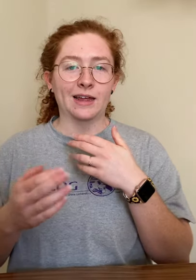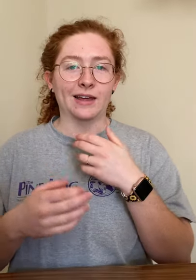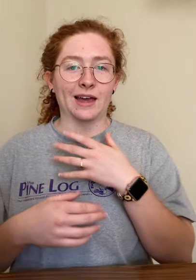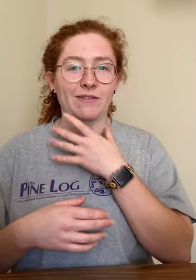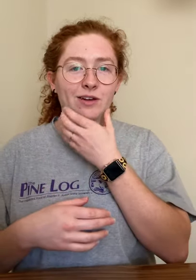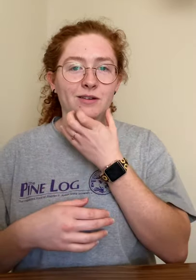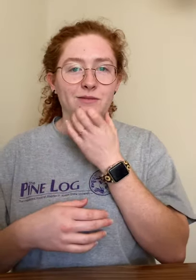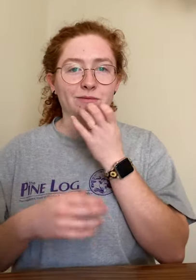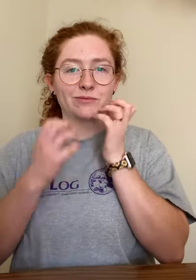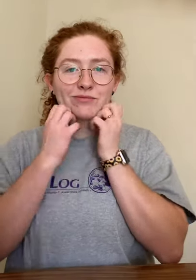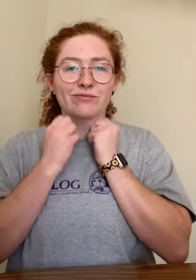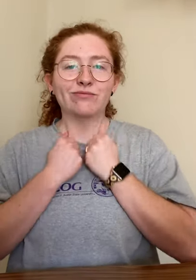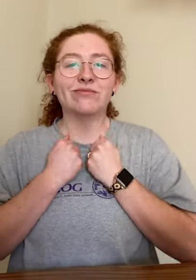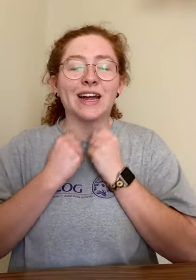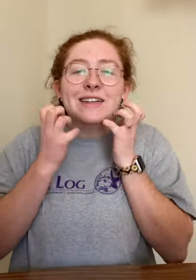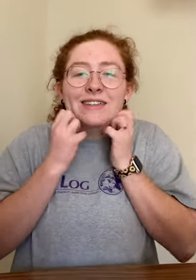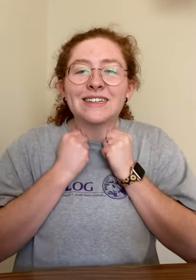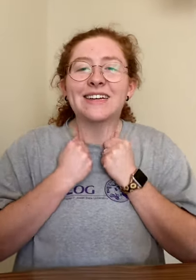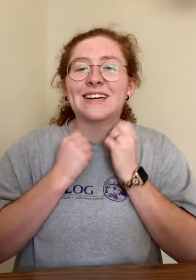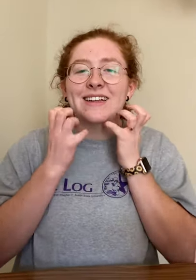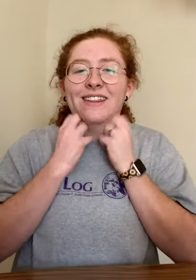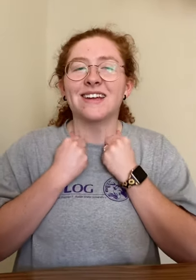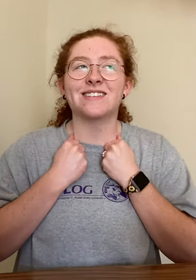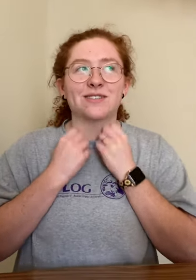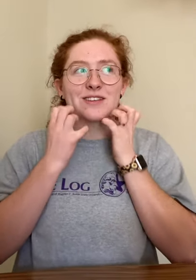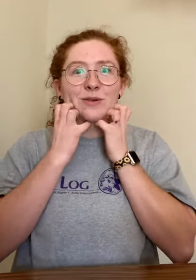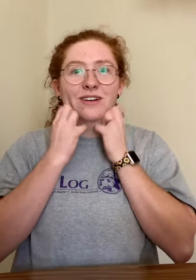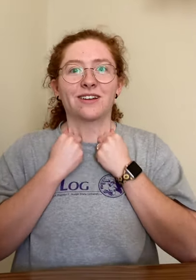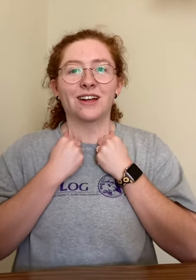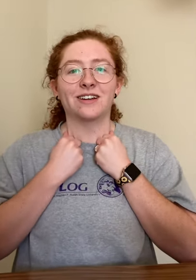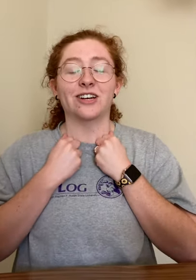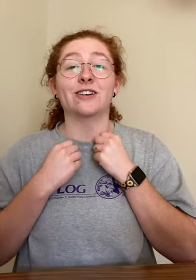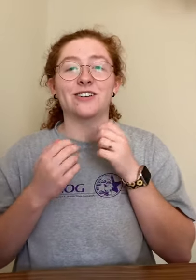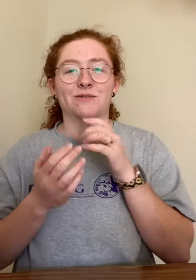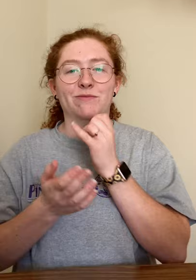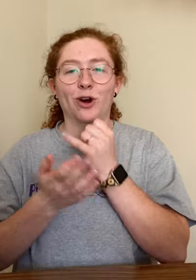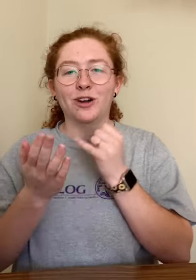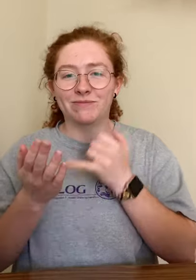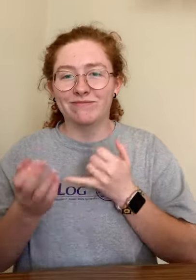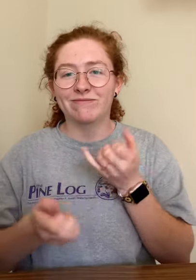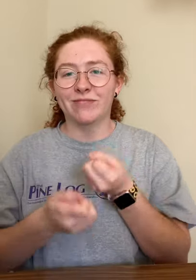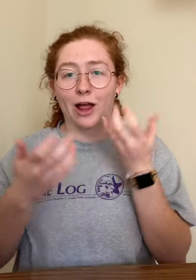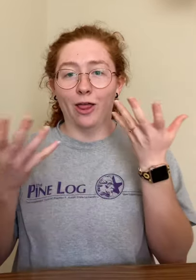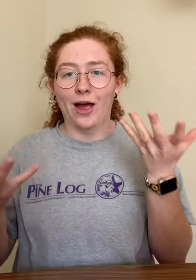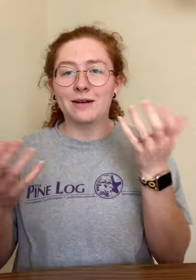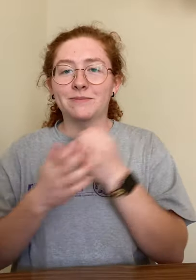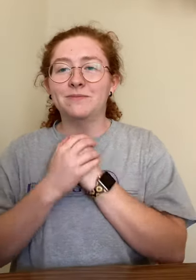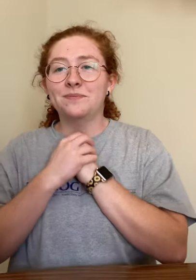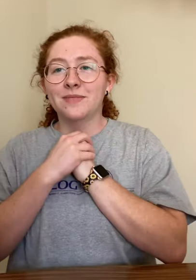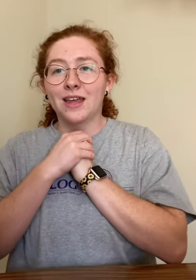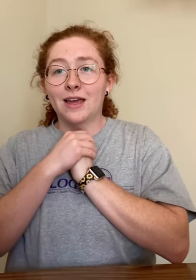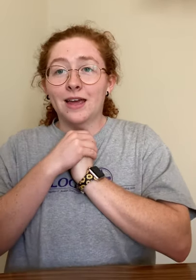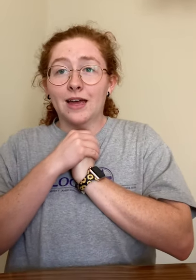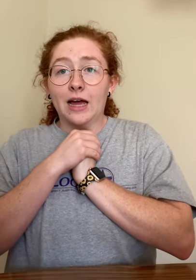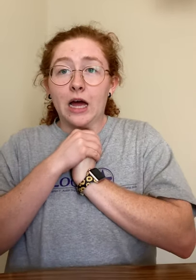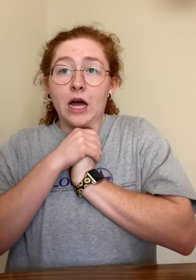like I have a, I, this, this word, I cherish art a lot. Um,